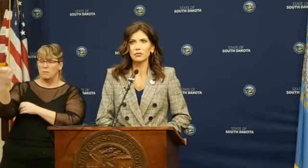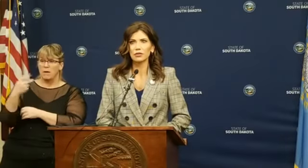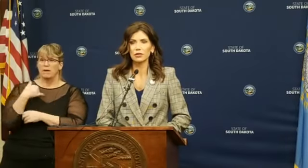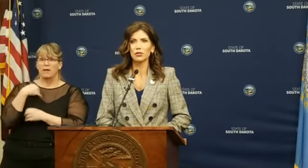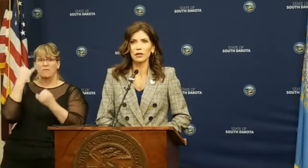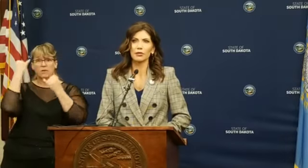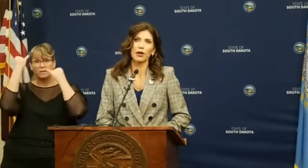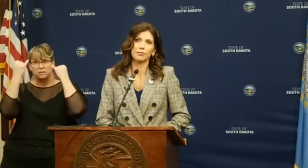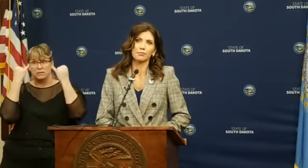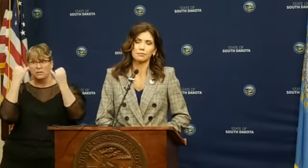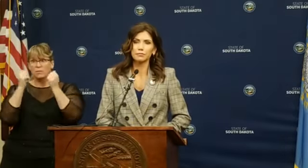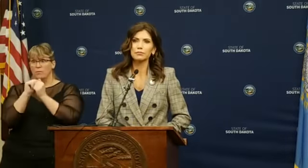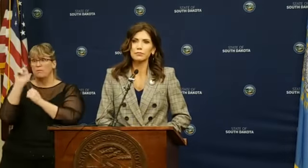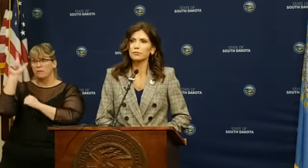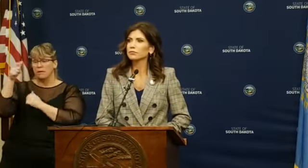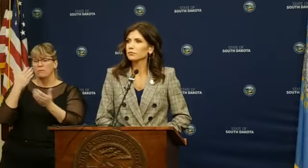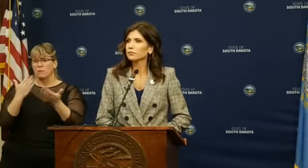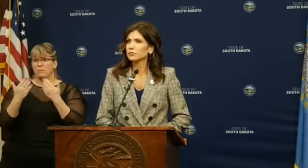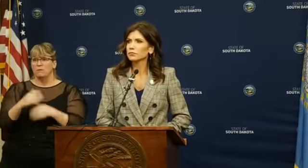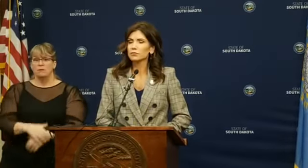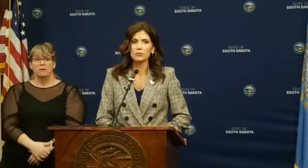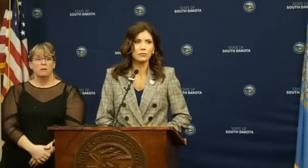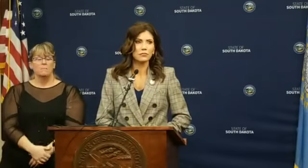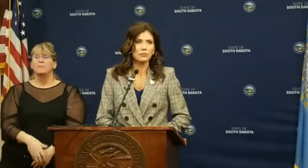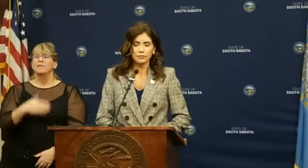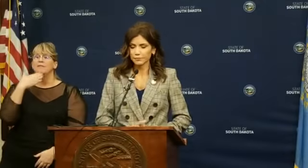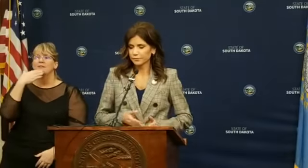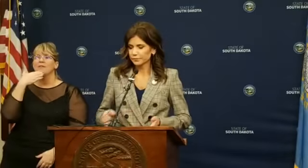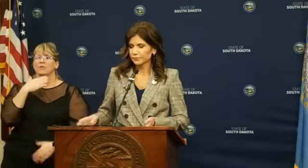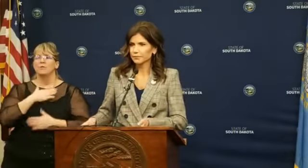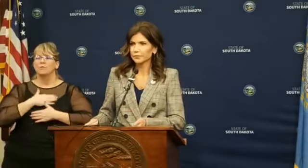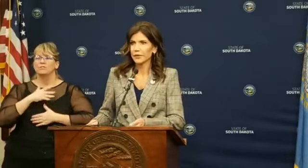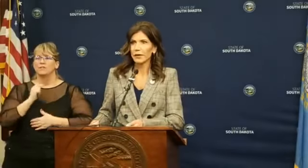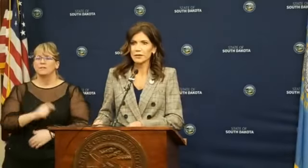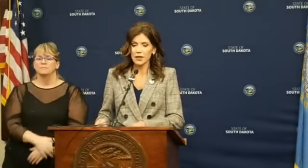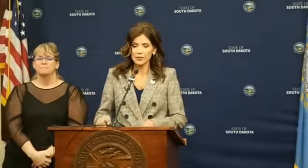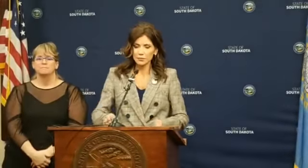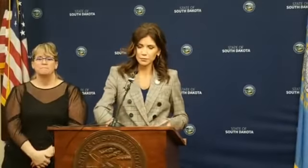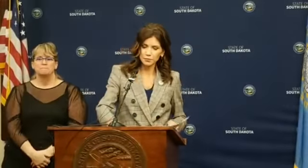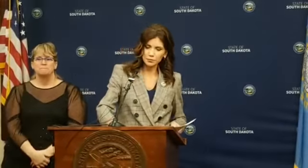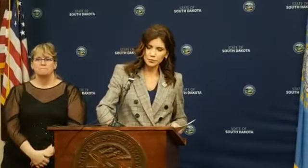idea to deal with later on. Thanks, everybody. Appreciate it. Thanks, guys.